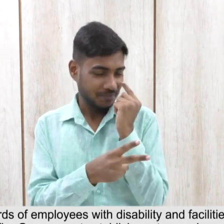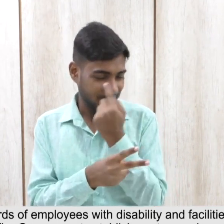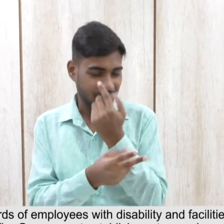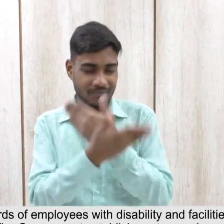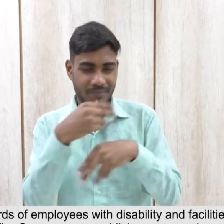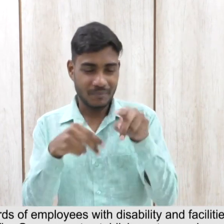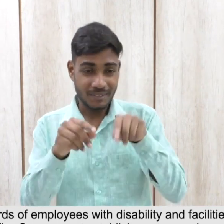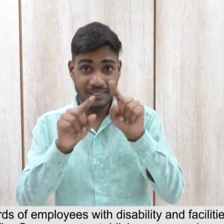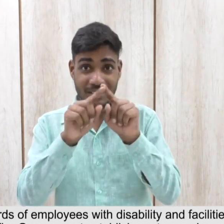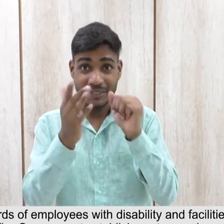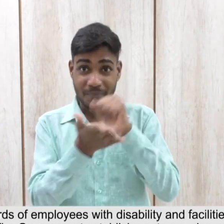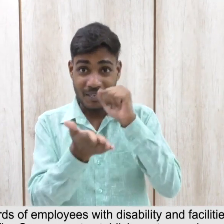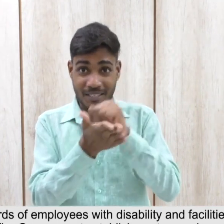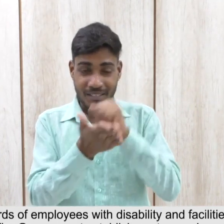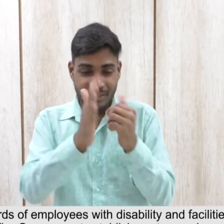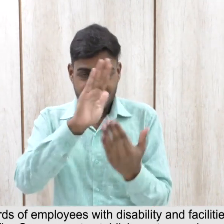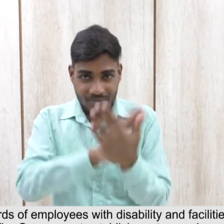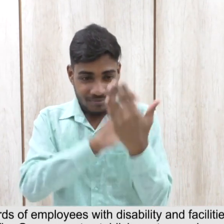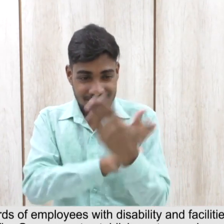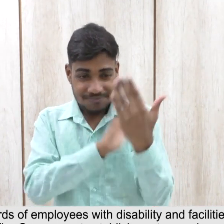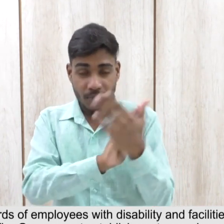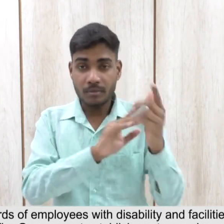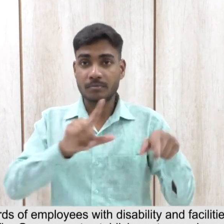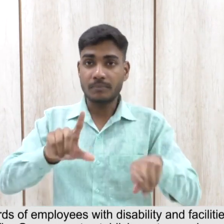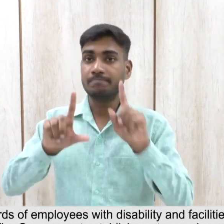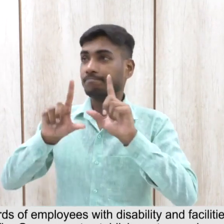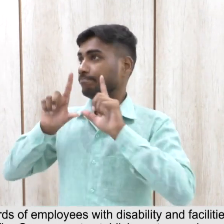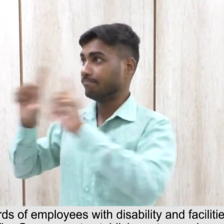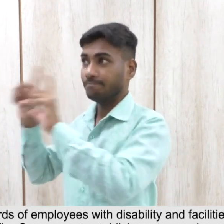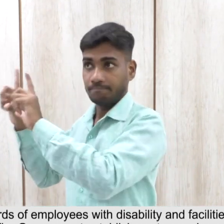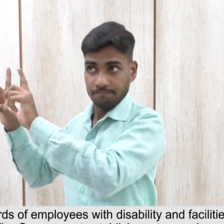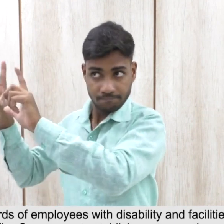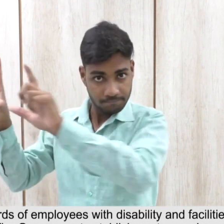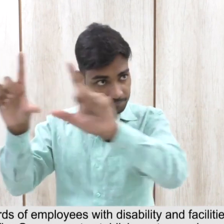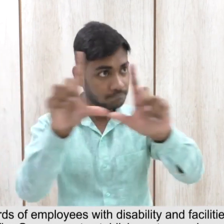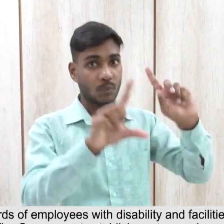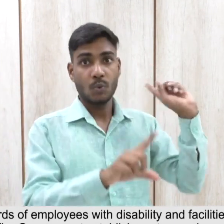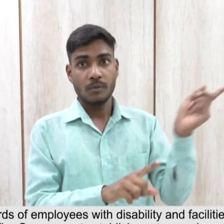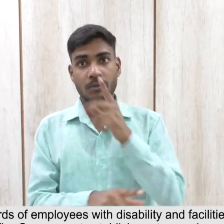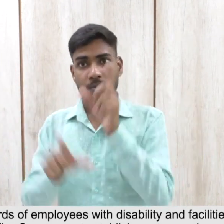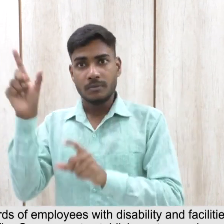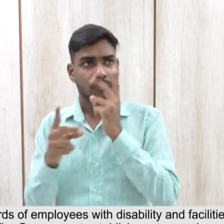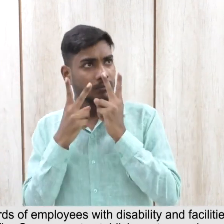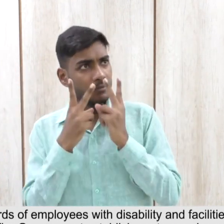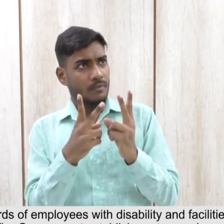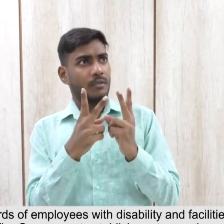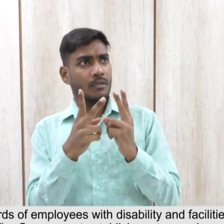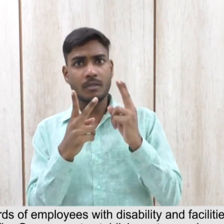employees with disability and facilities provided to them in a systematic